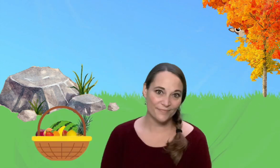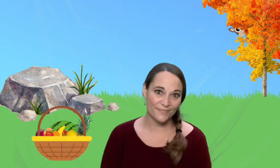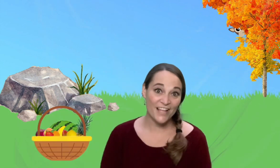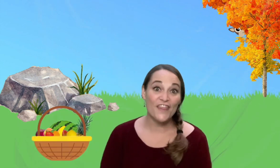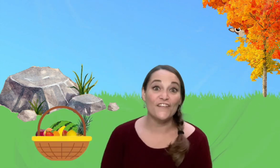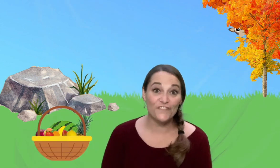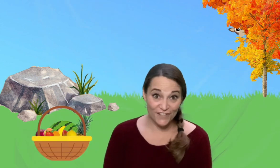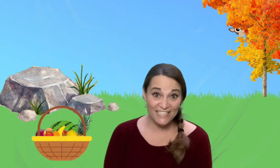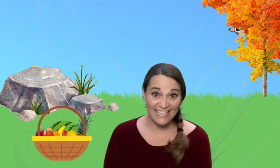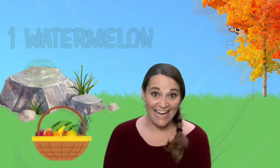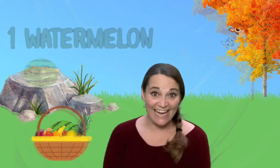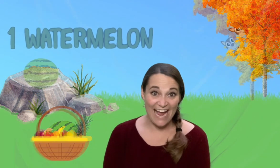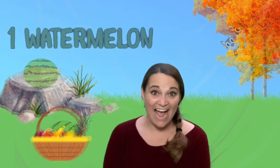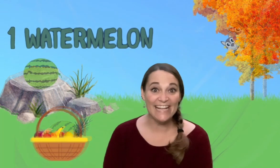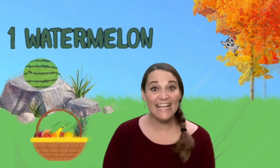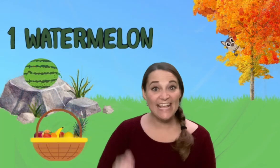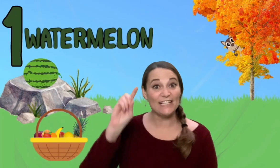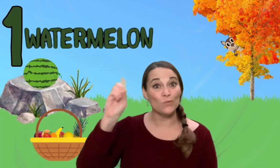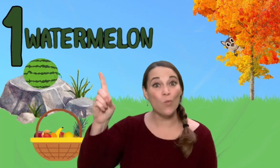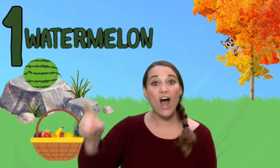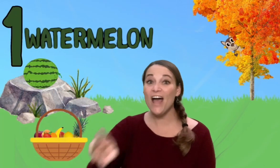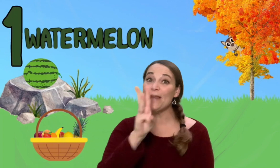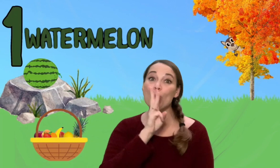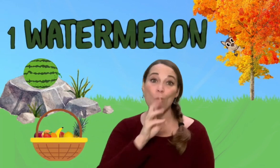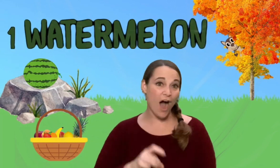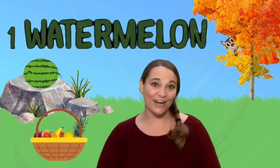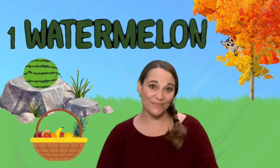The first thing I got is one watermelon.